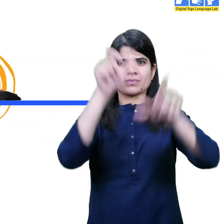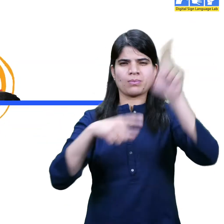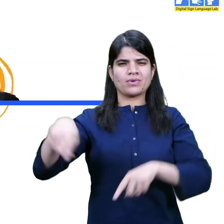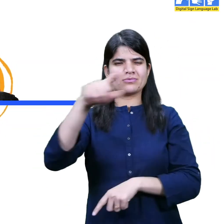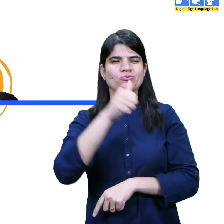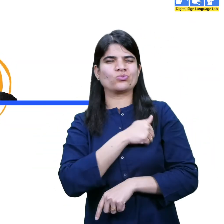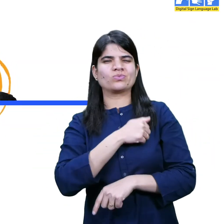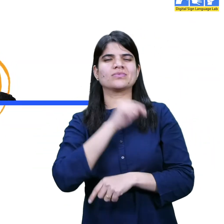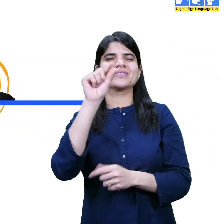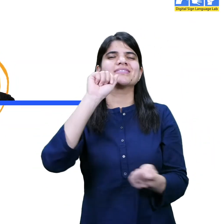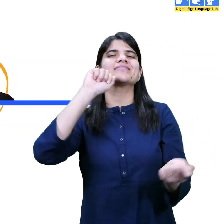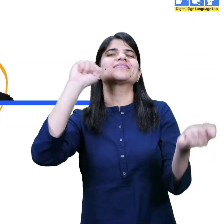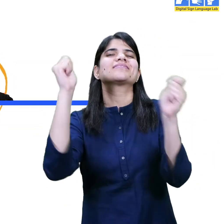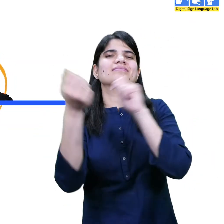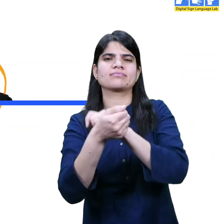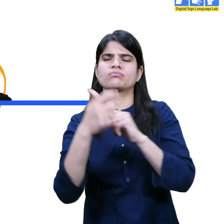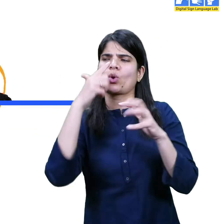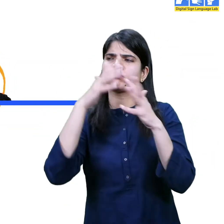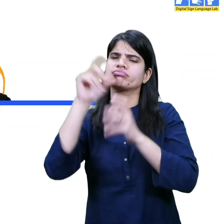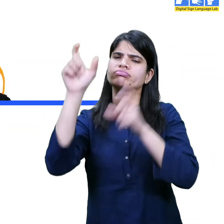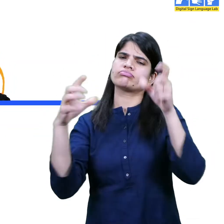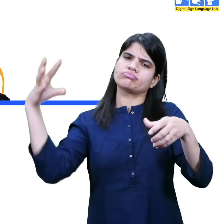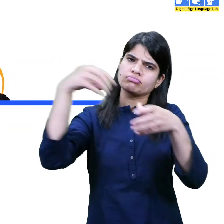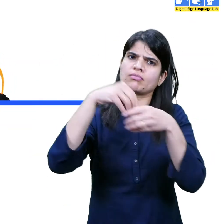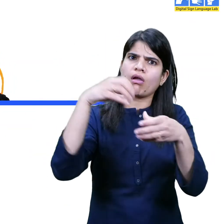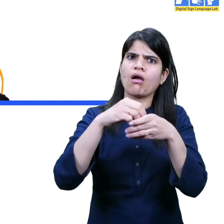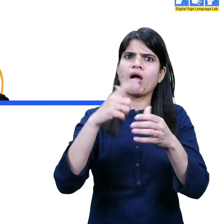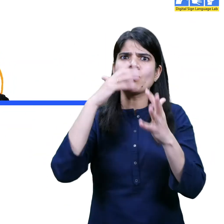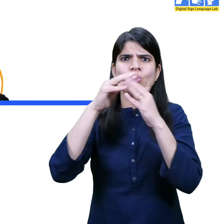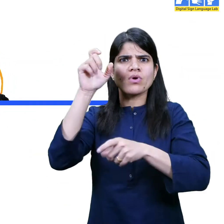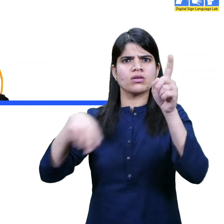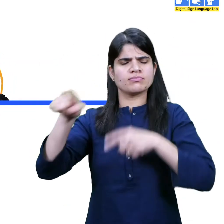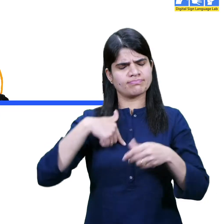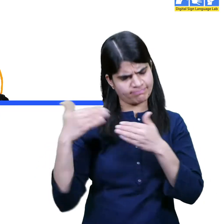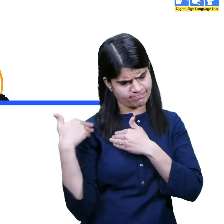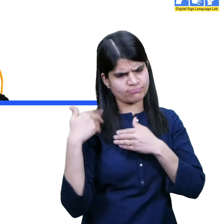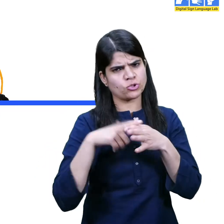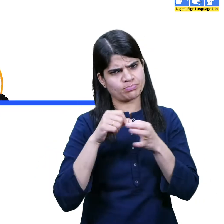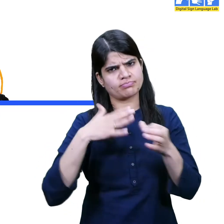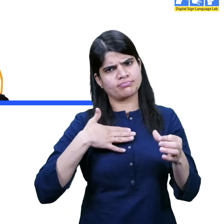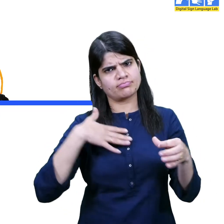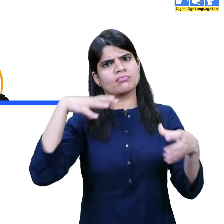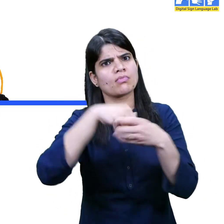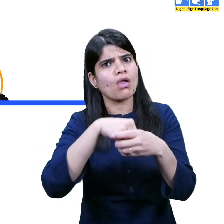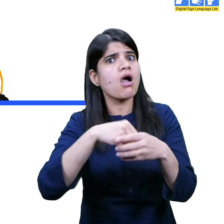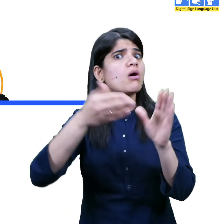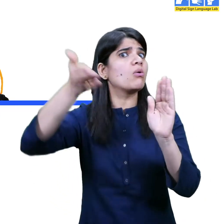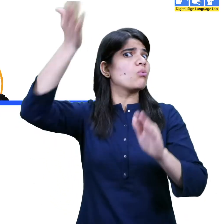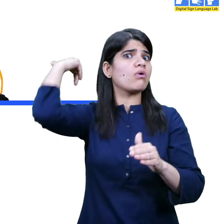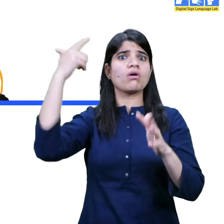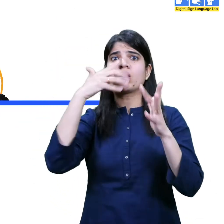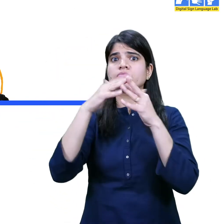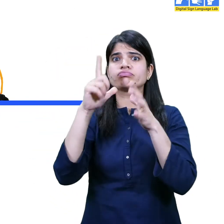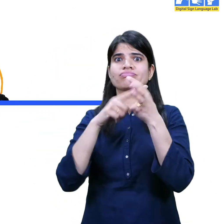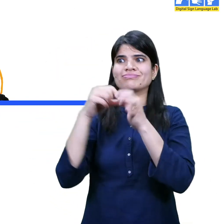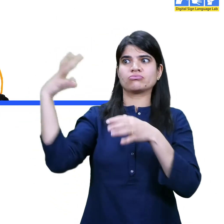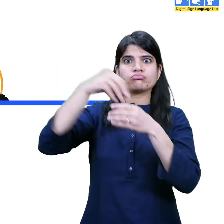another and attitudes began to change. Women took on responsibilities and jobs that they were